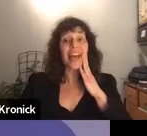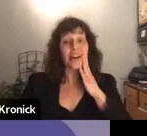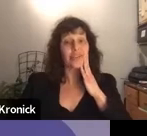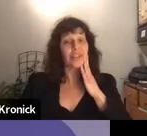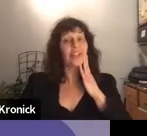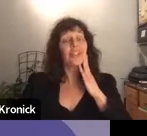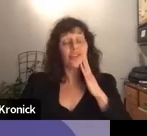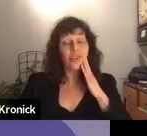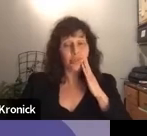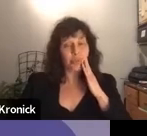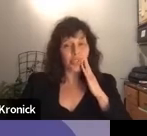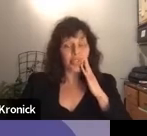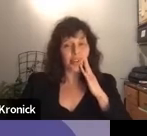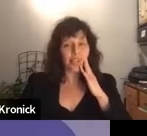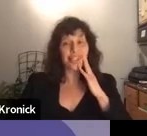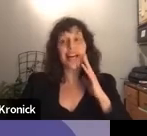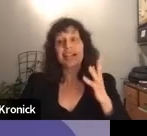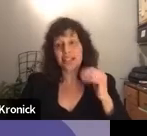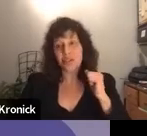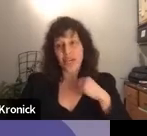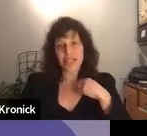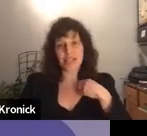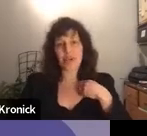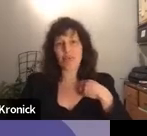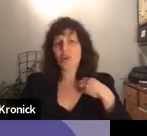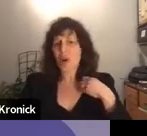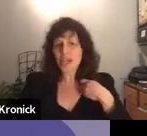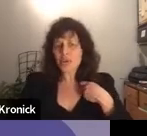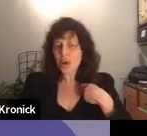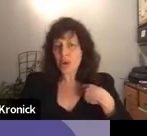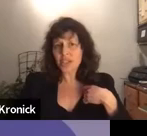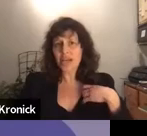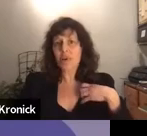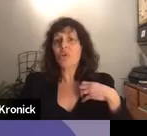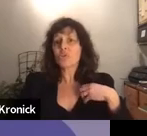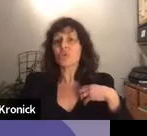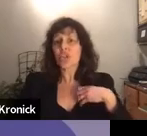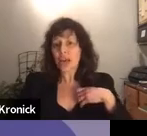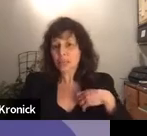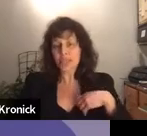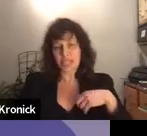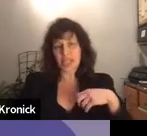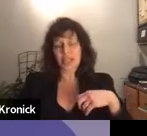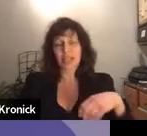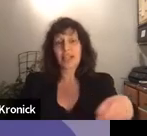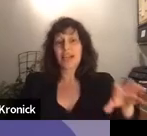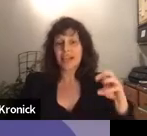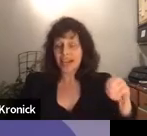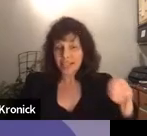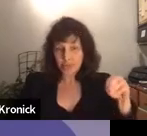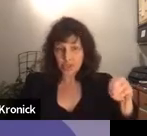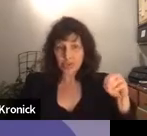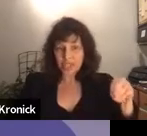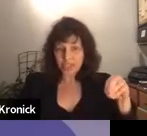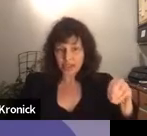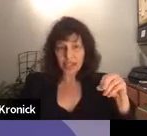month and a half. They knew their mom was there. It's Isaac who asked his mom, why do you not want to come home? You should come today. And